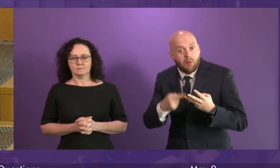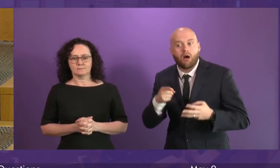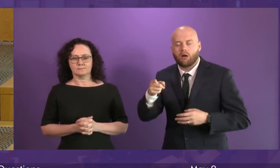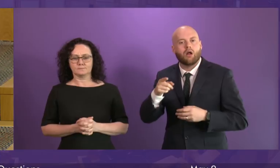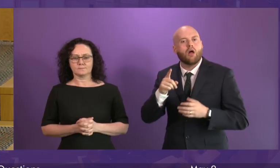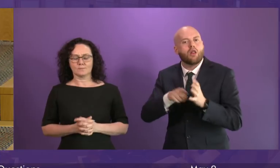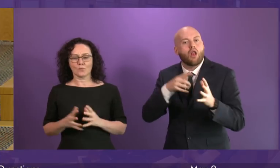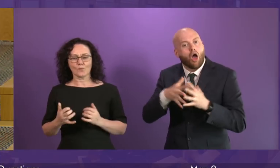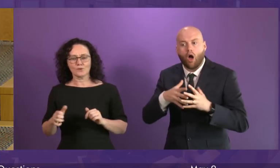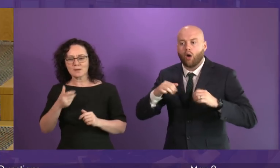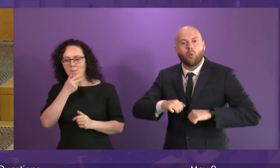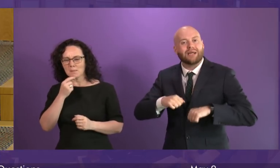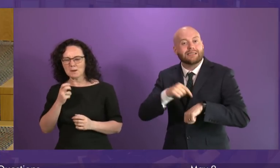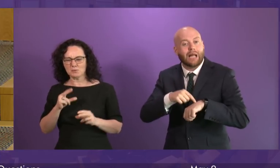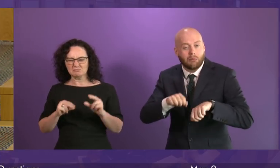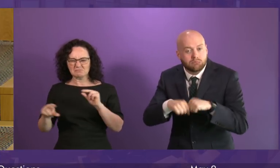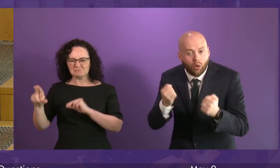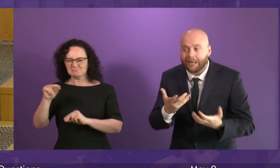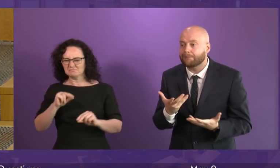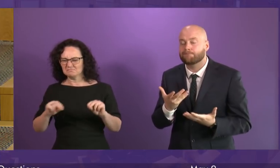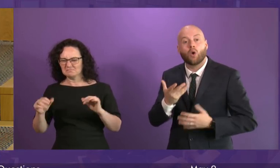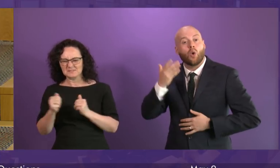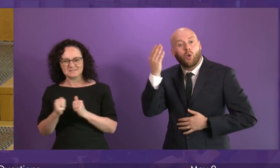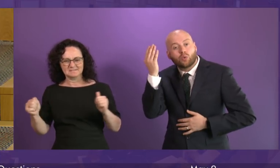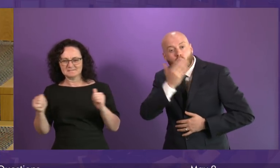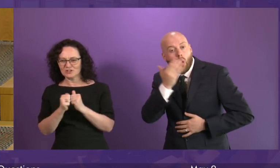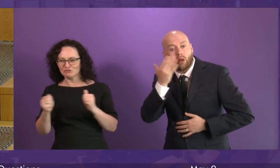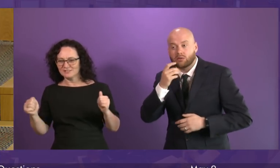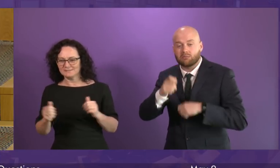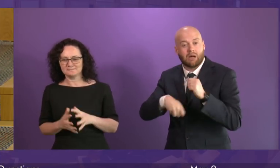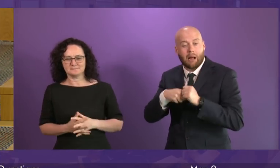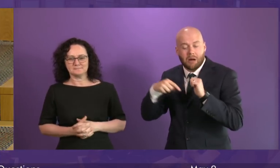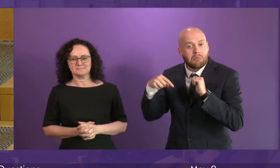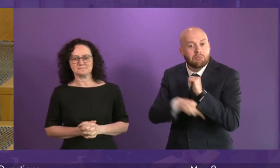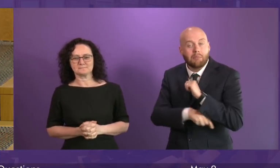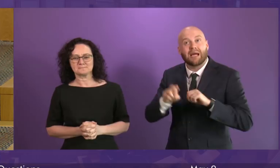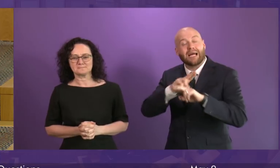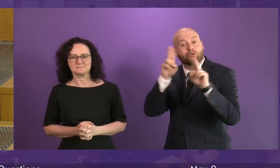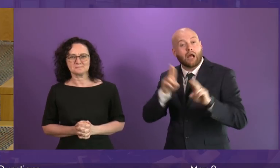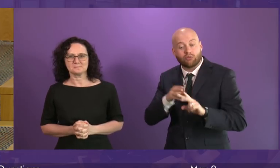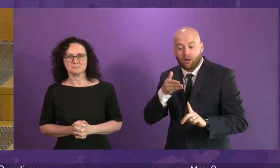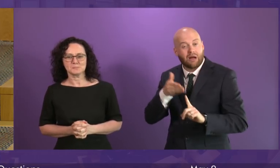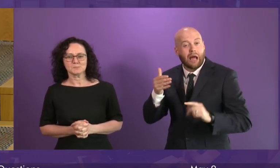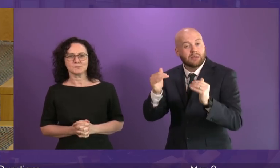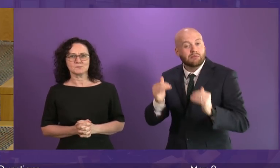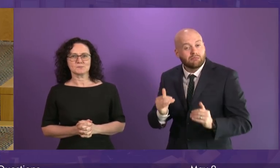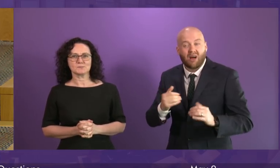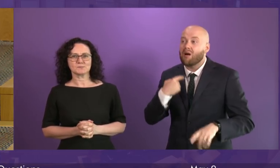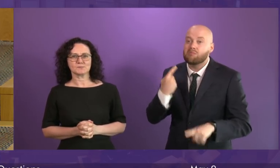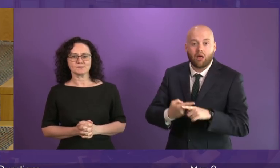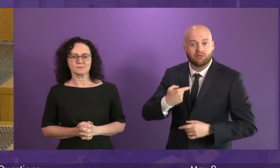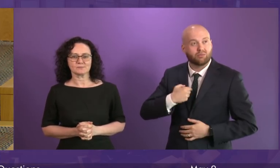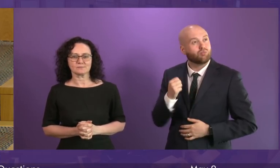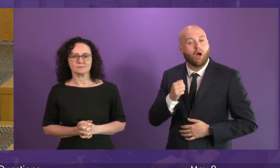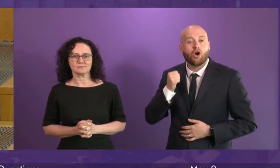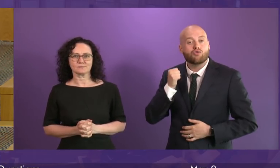broken. Schools slipping down the international rankings and the failing railways. After